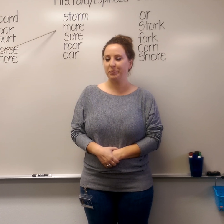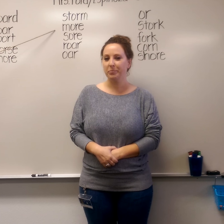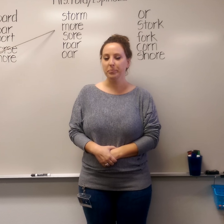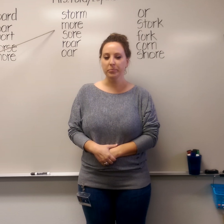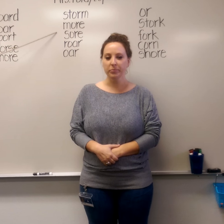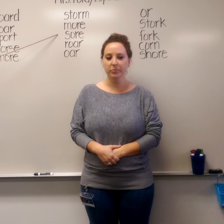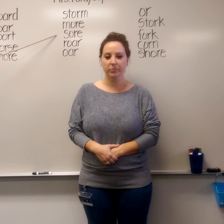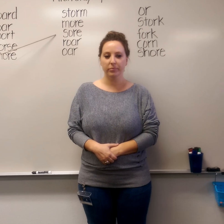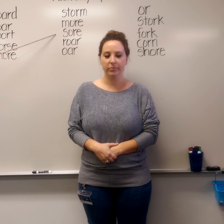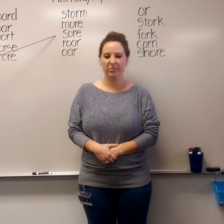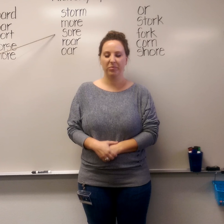Sore.